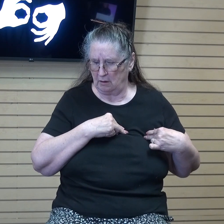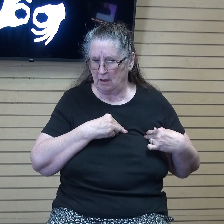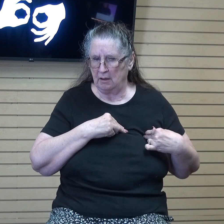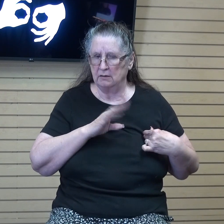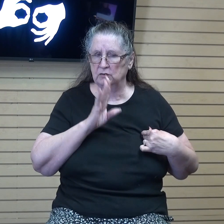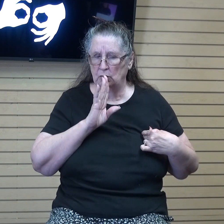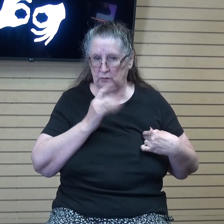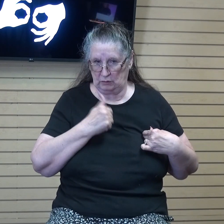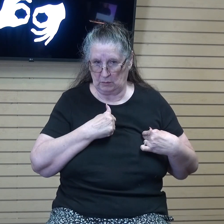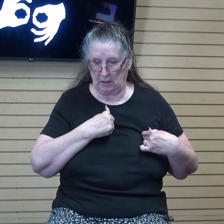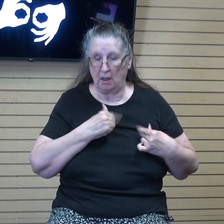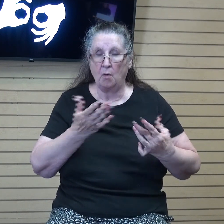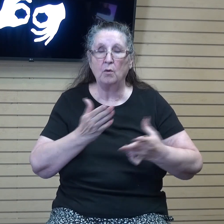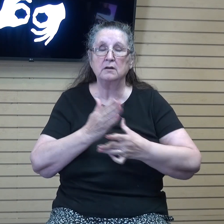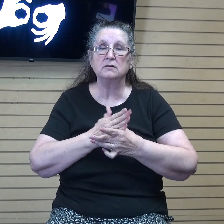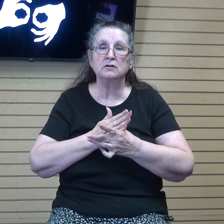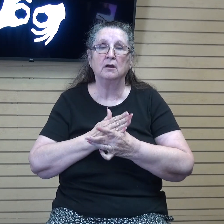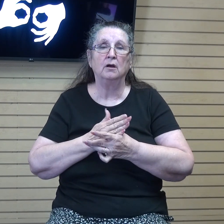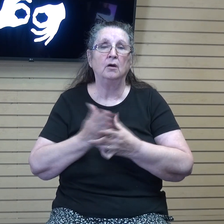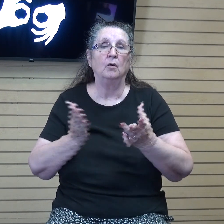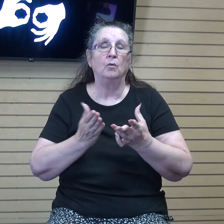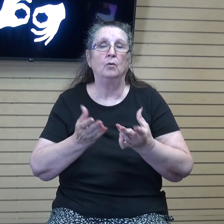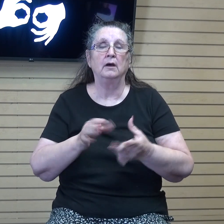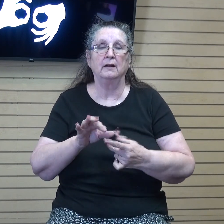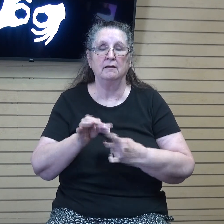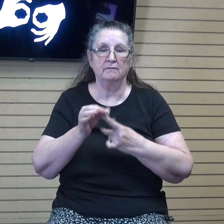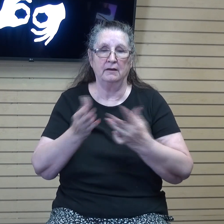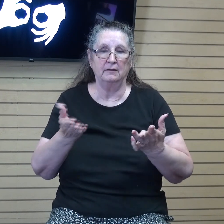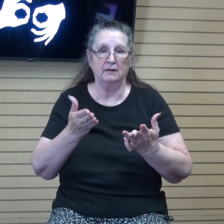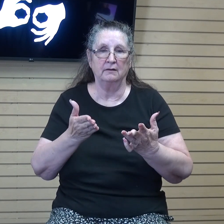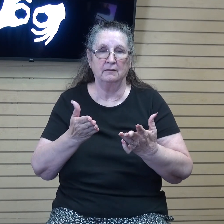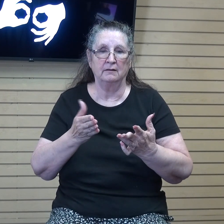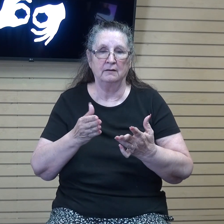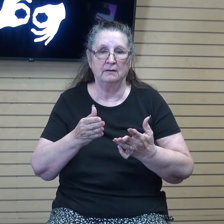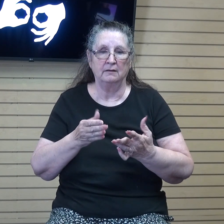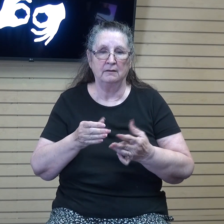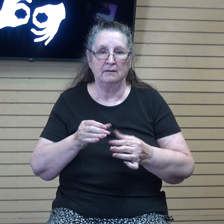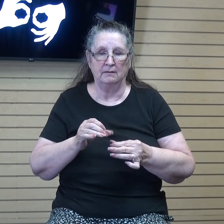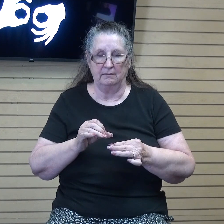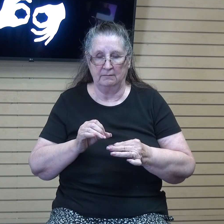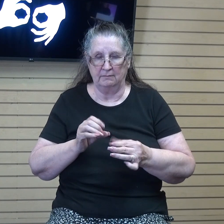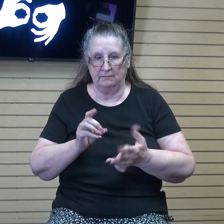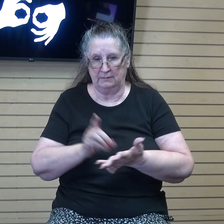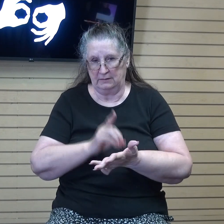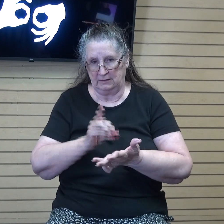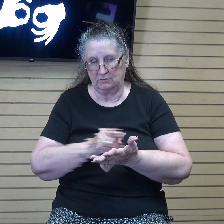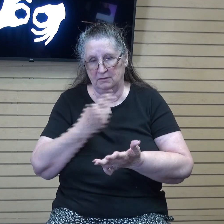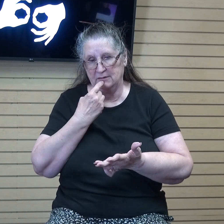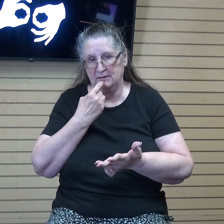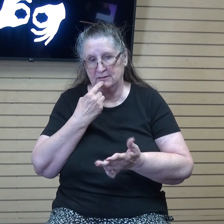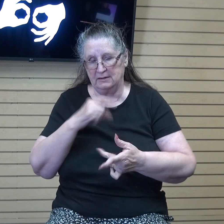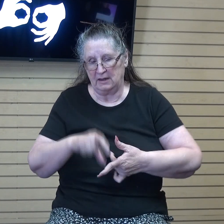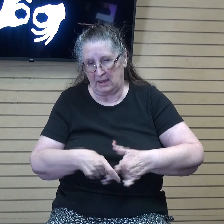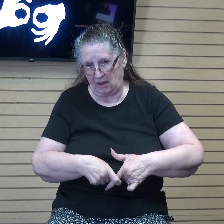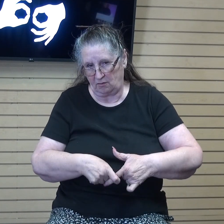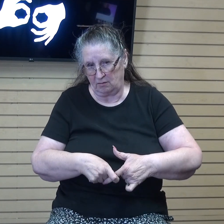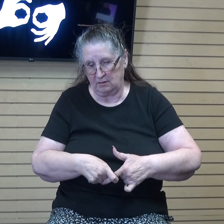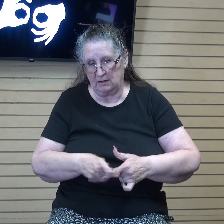what I found in this. According to Britannica, anchor is defined as a device, usually of